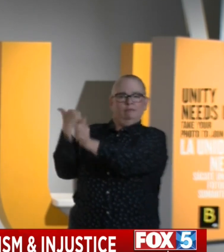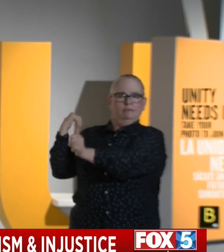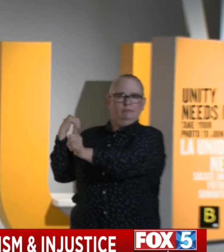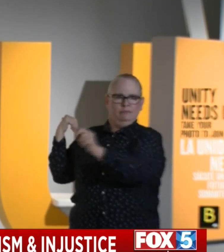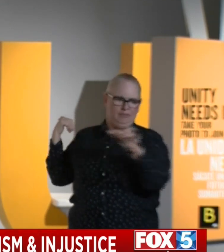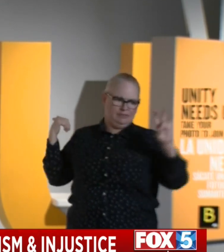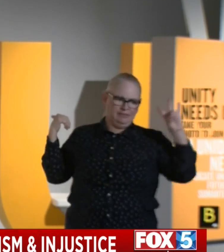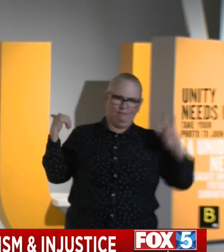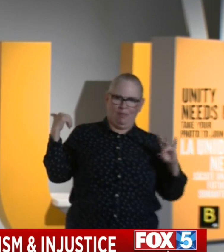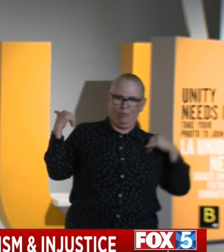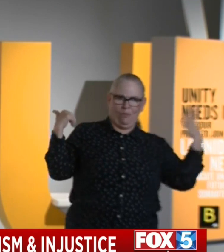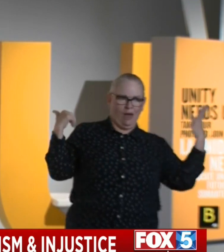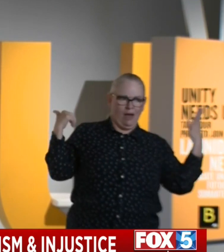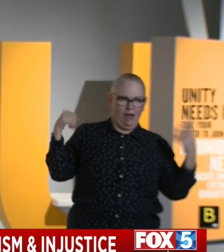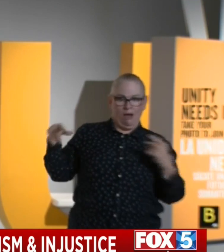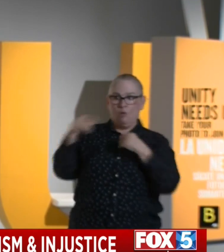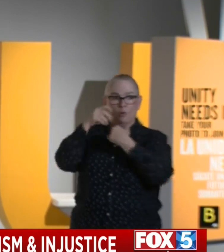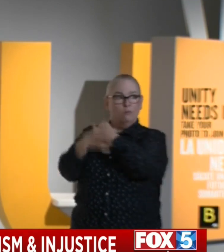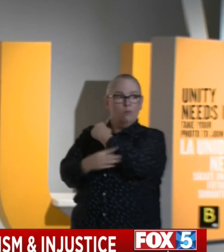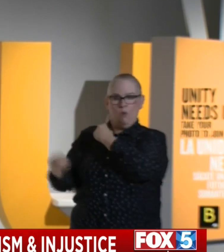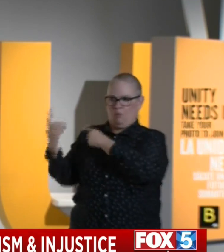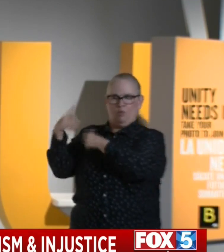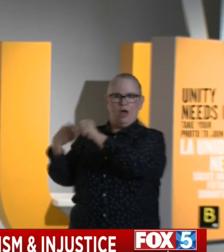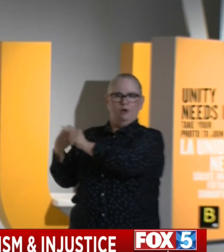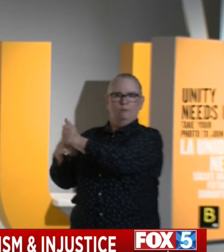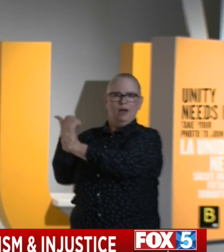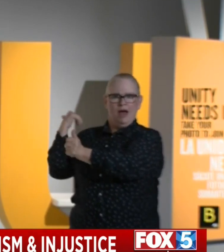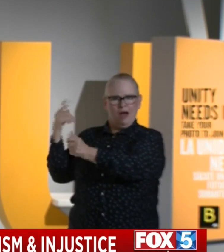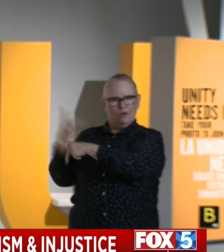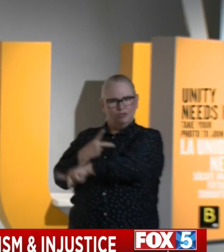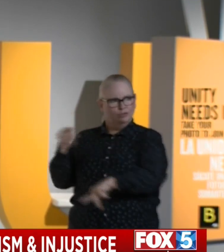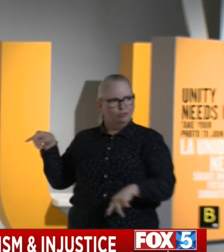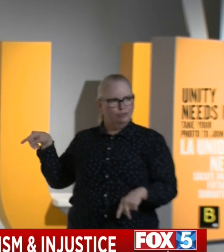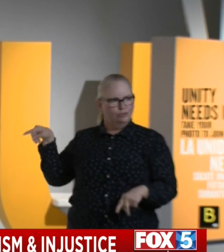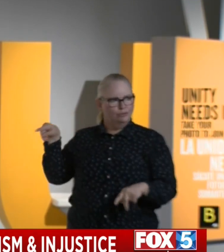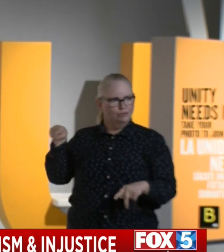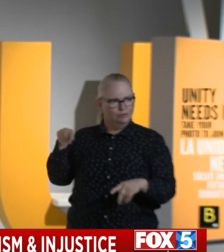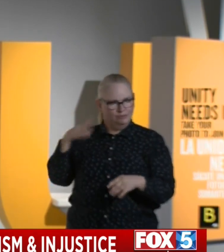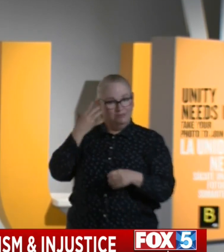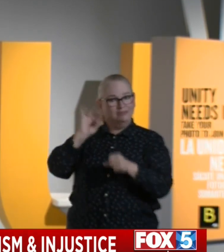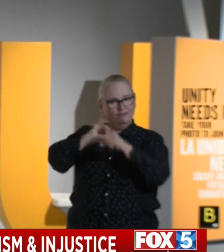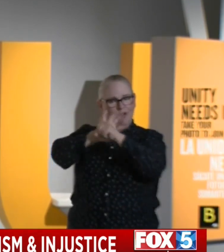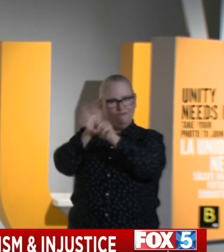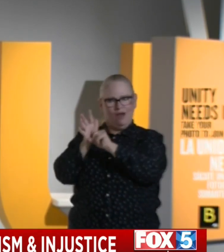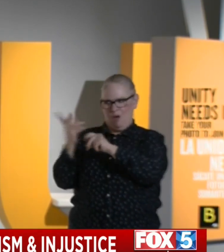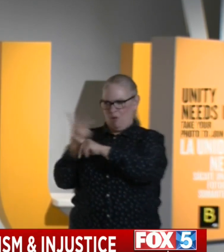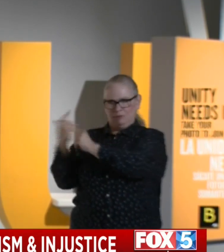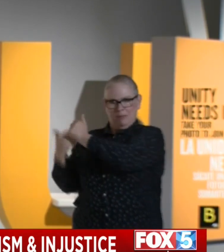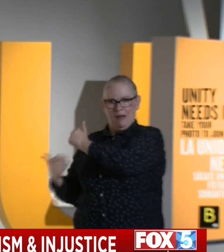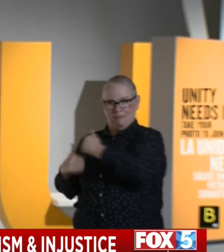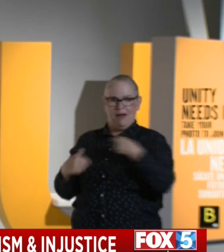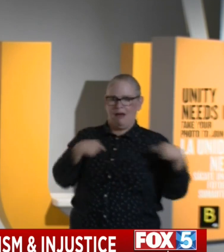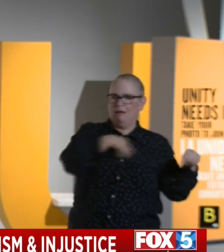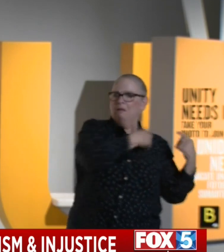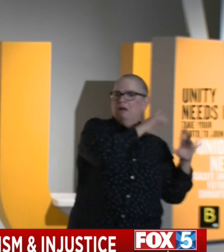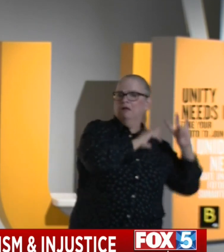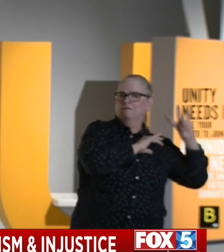of learning loss because of the impacts of COVID-19. You think we got an achievement gap right now.